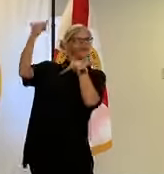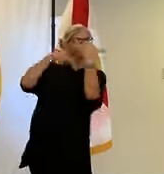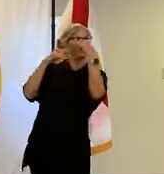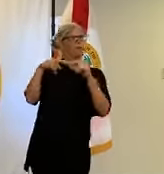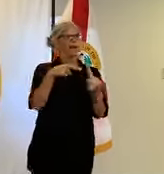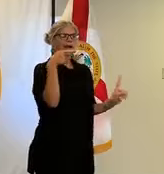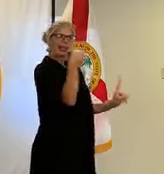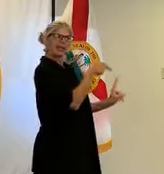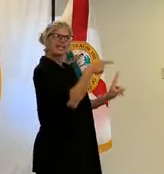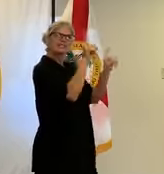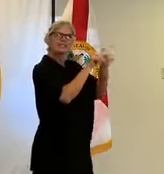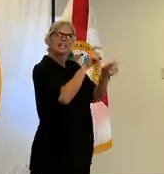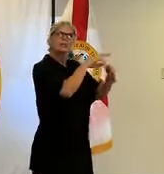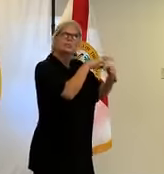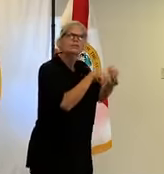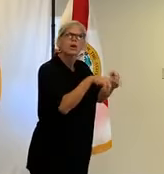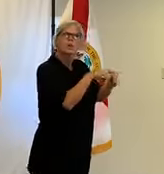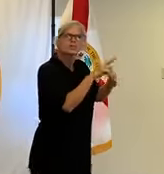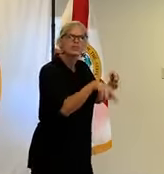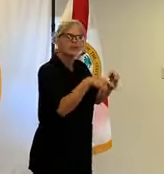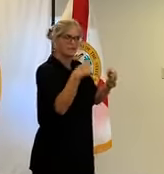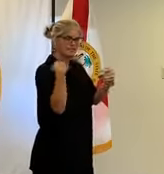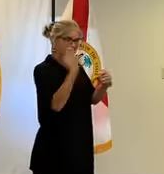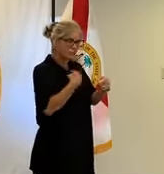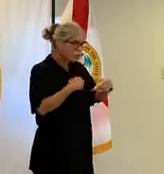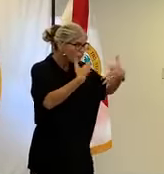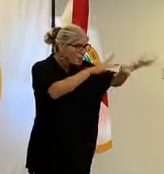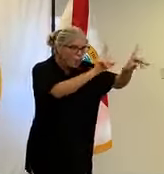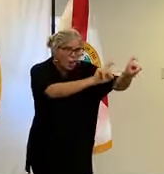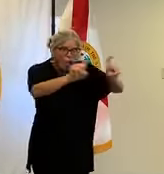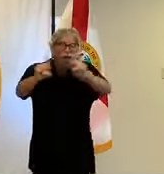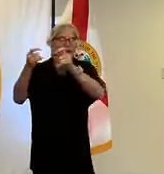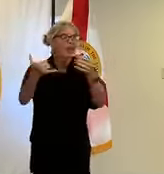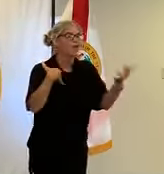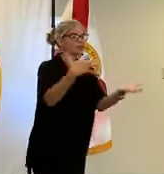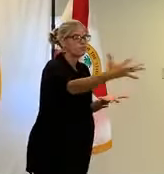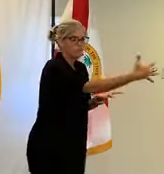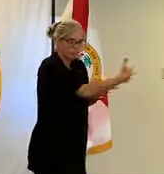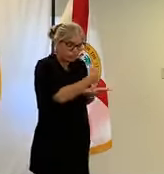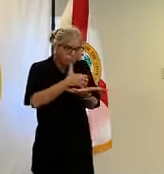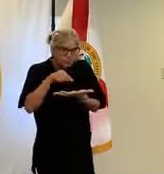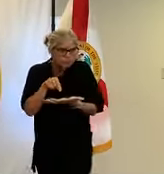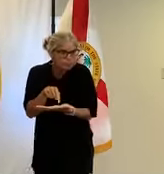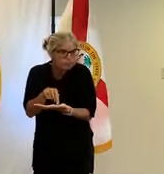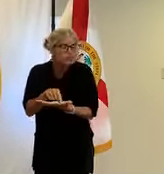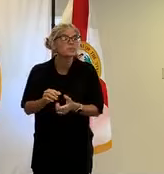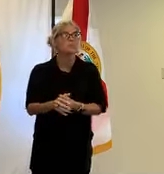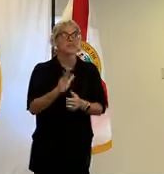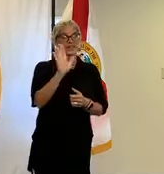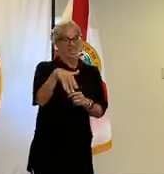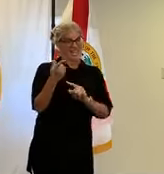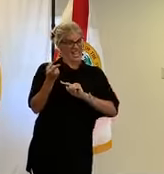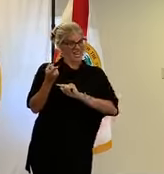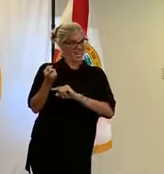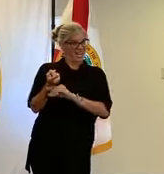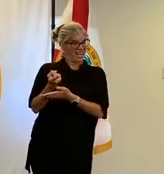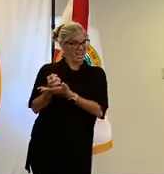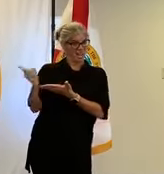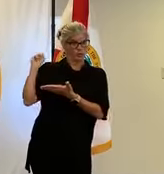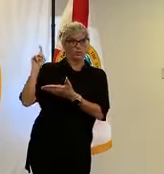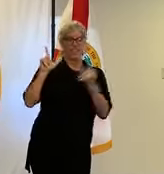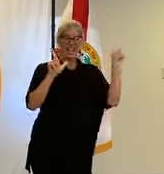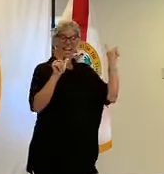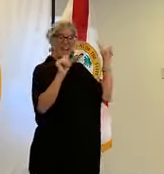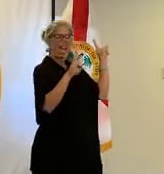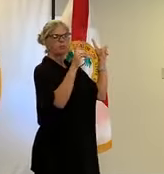that have came back since we started our community-based testing last week the the lab that the state has contracted